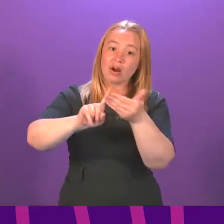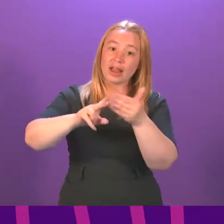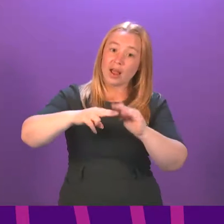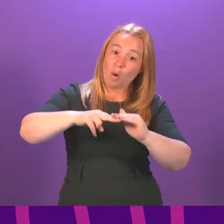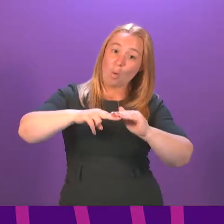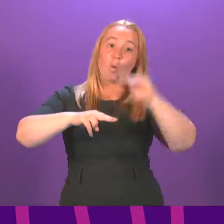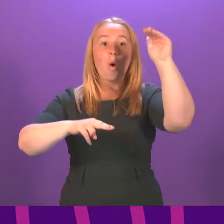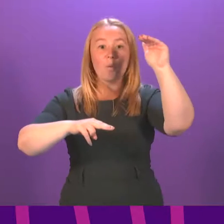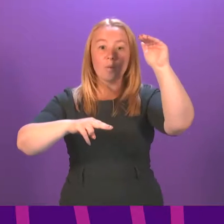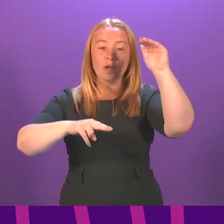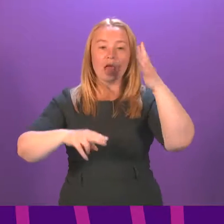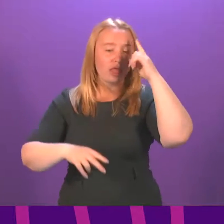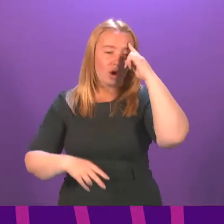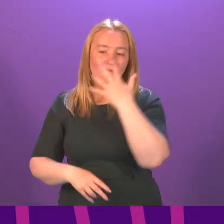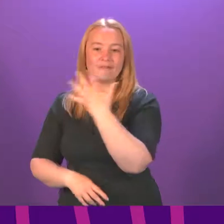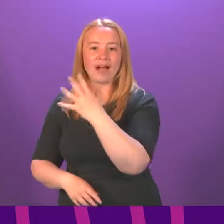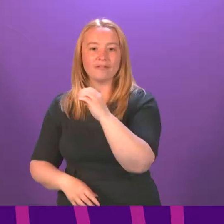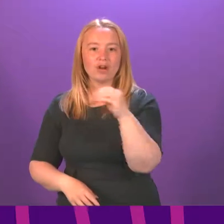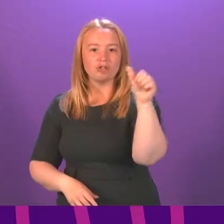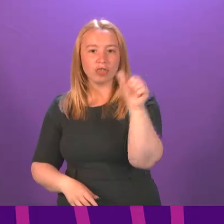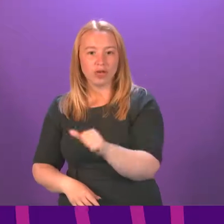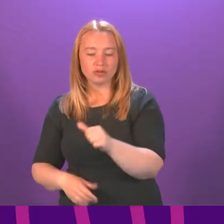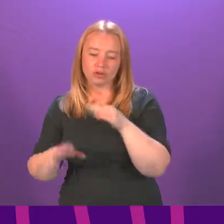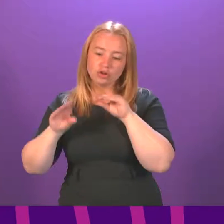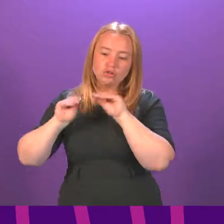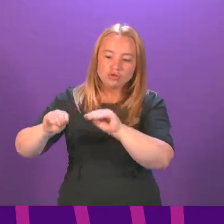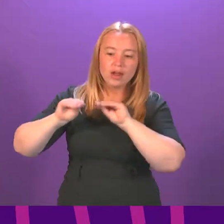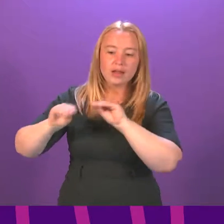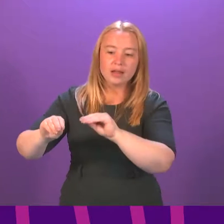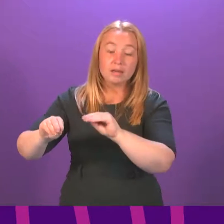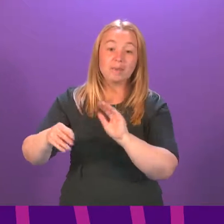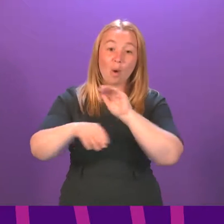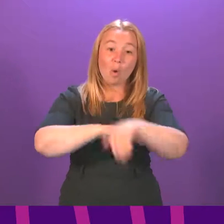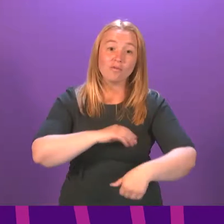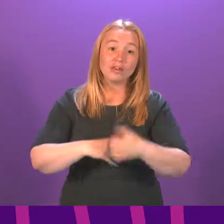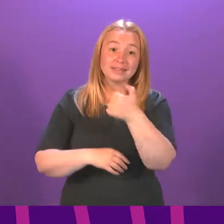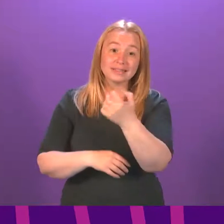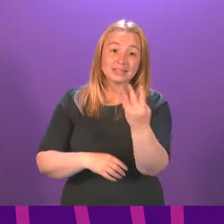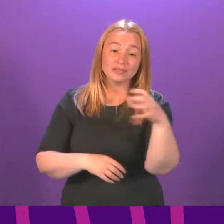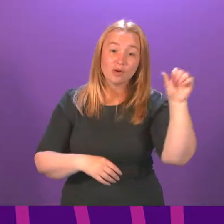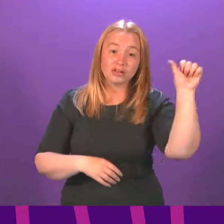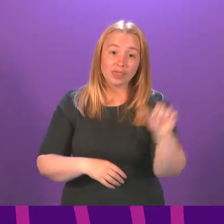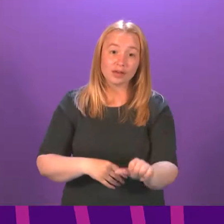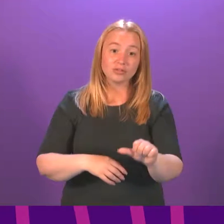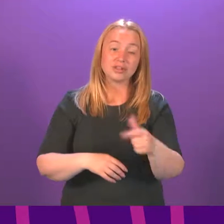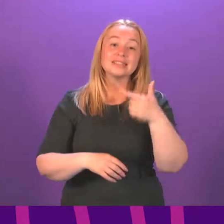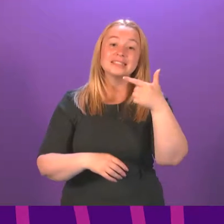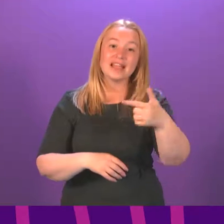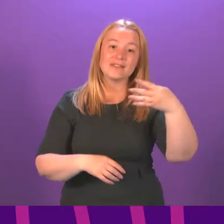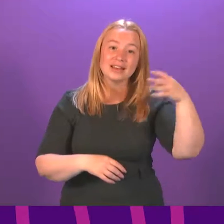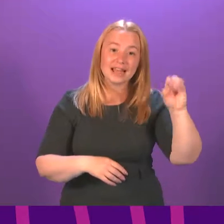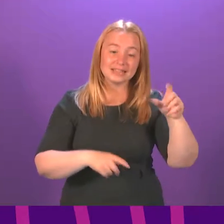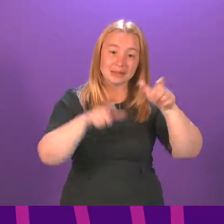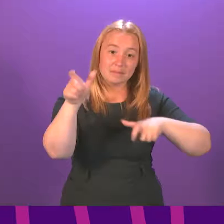we thought we'd manage to train 500,000 people. We've actually delivered already over 640,790 people